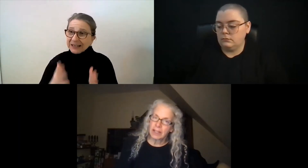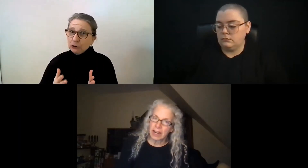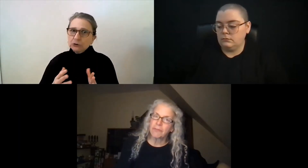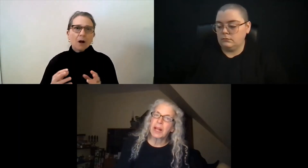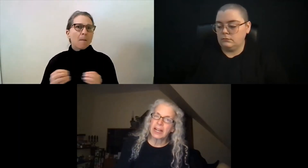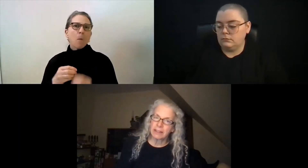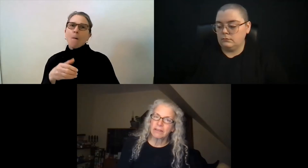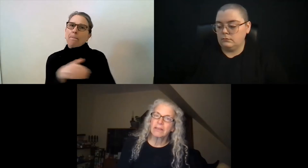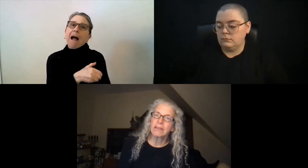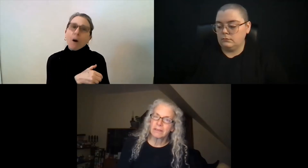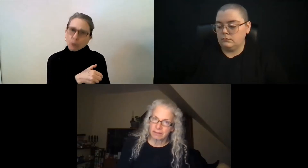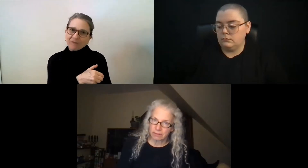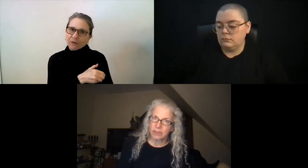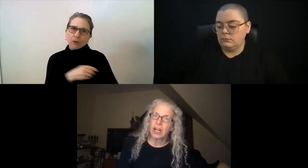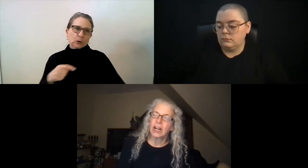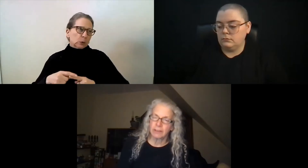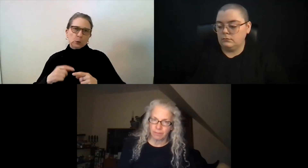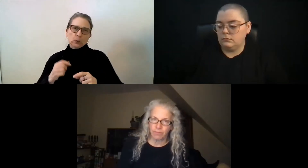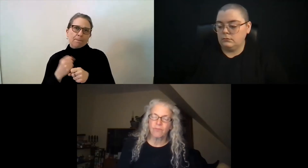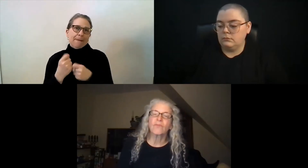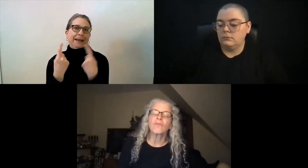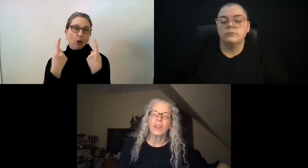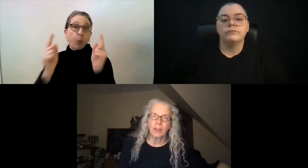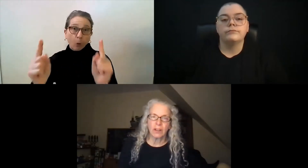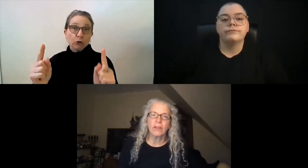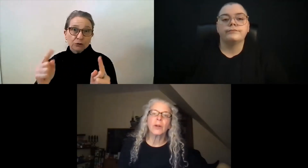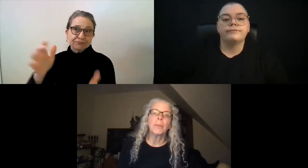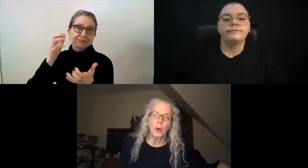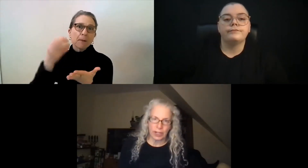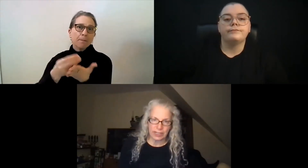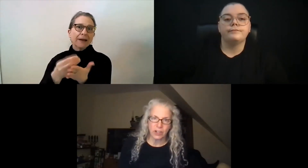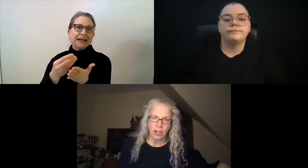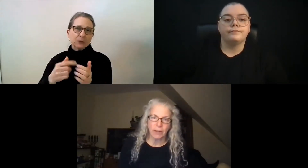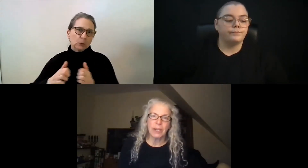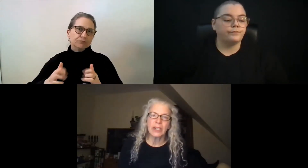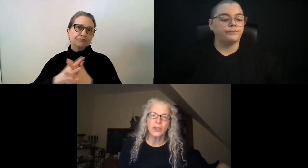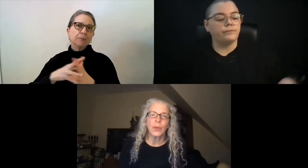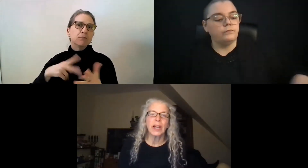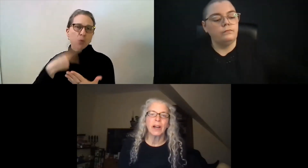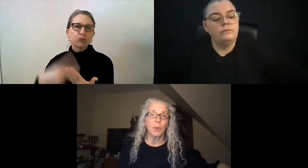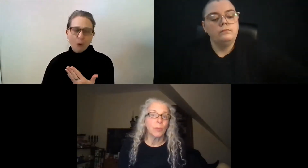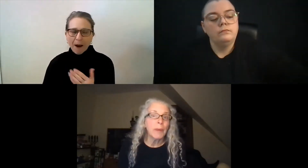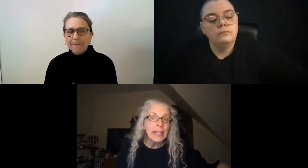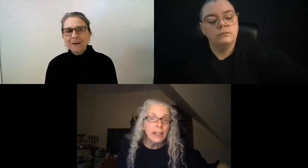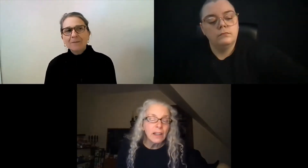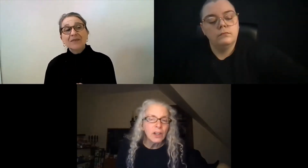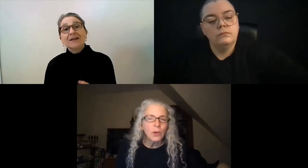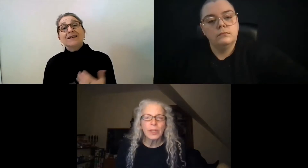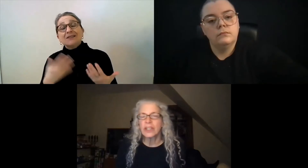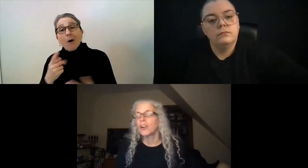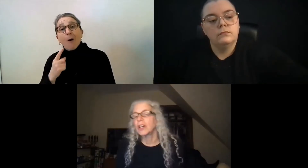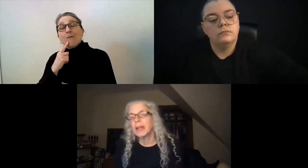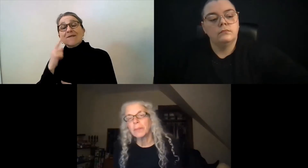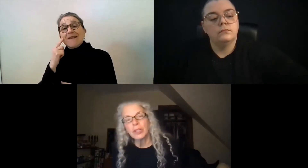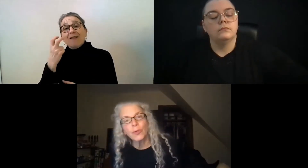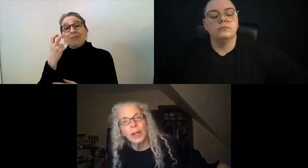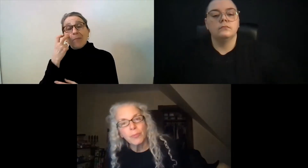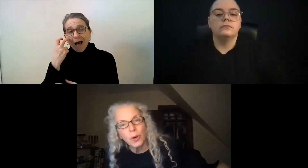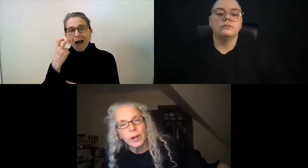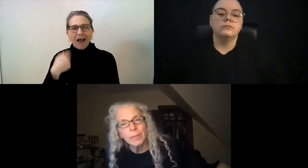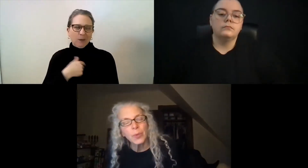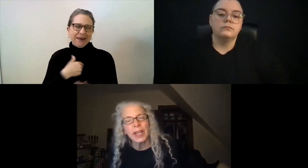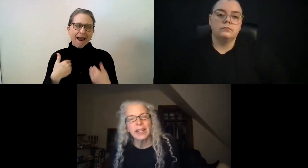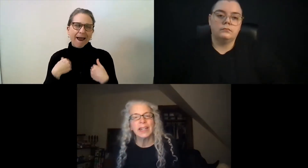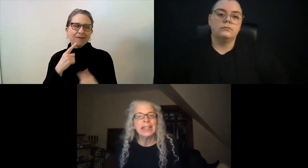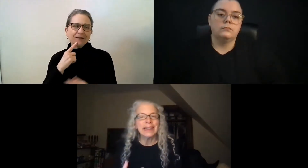The deaf-blind component started because we got more money. We started to be able to create